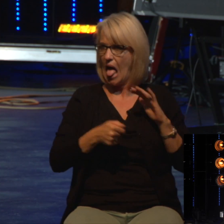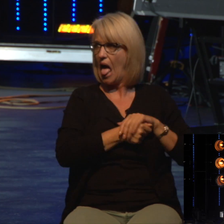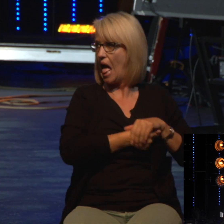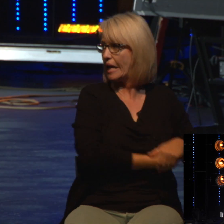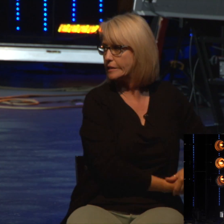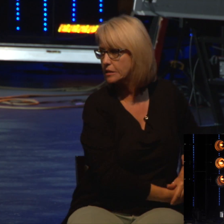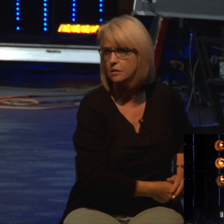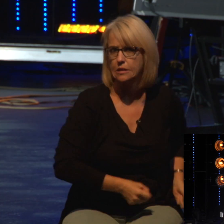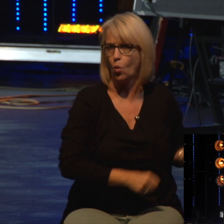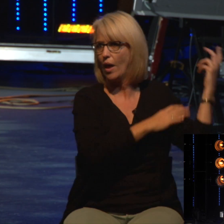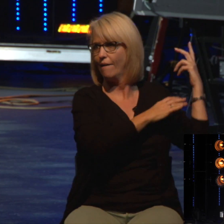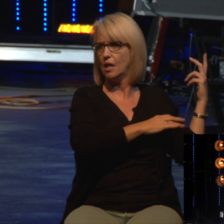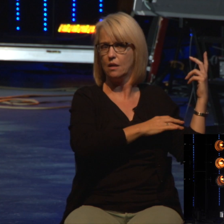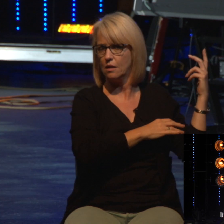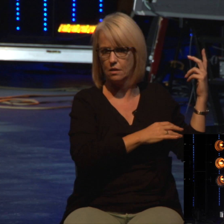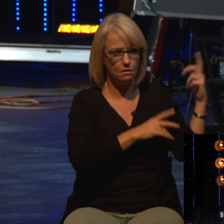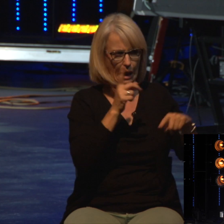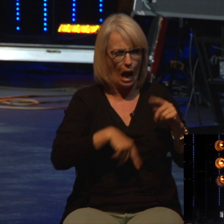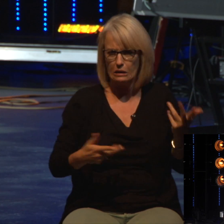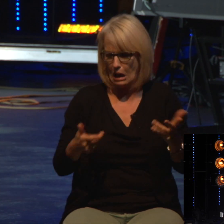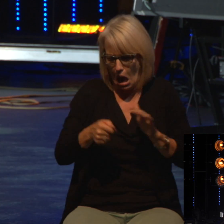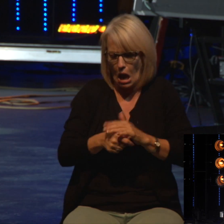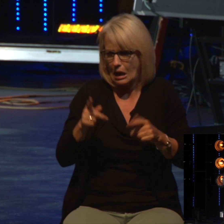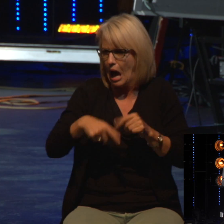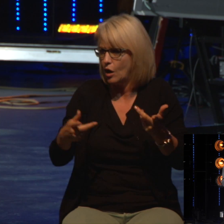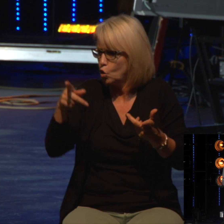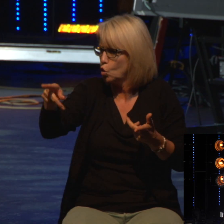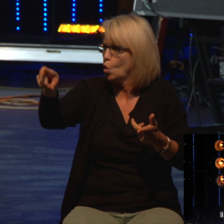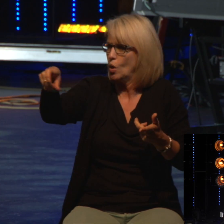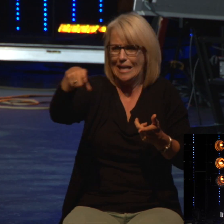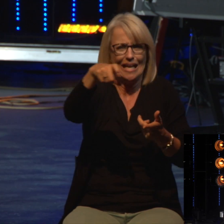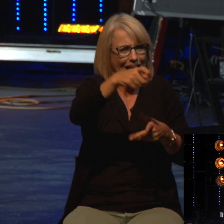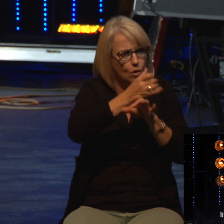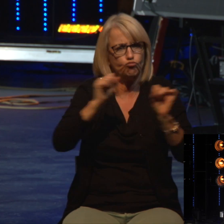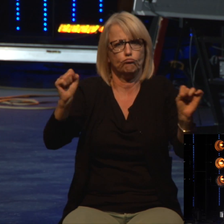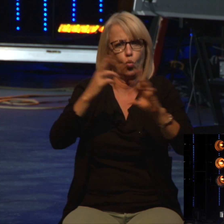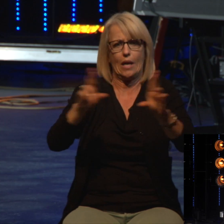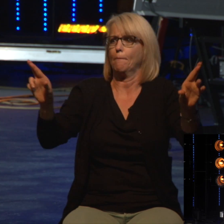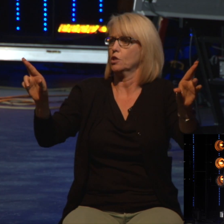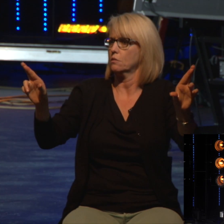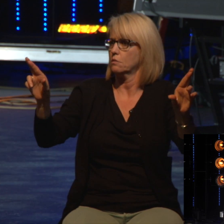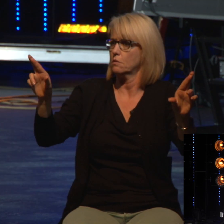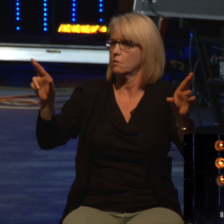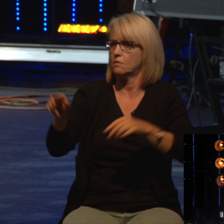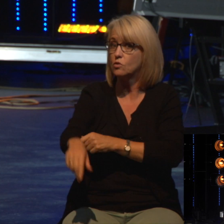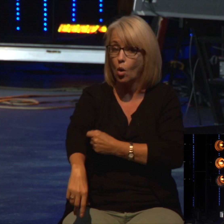We need redemption. So, Achan confessed, he confessed to